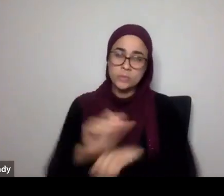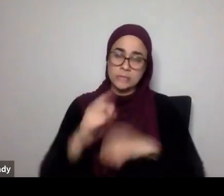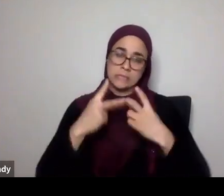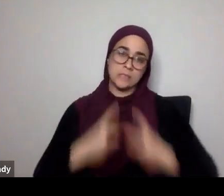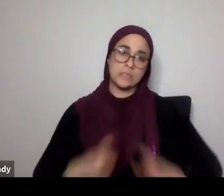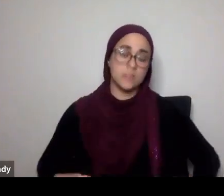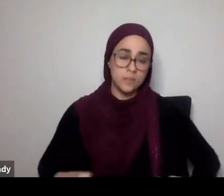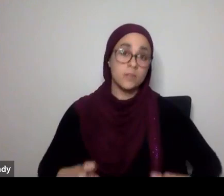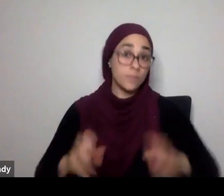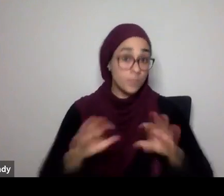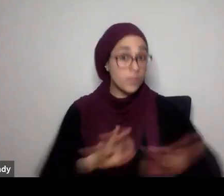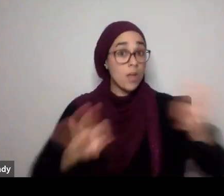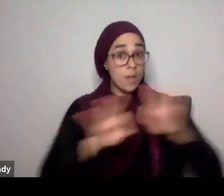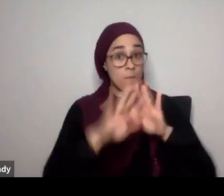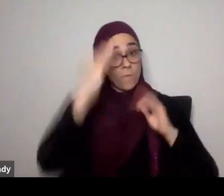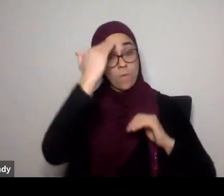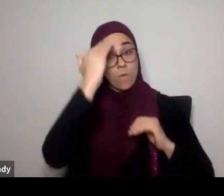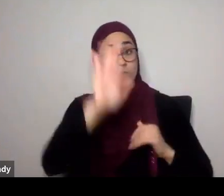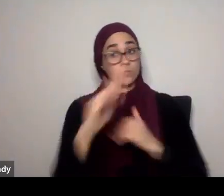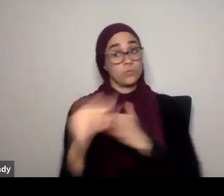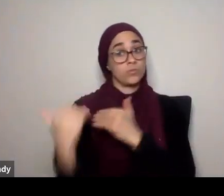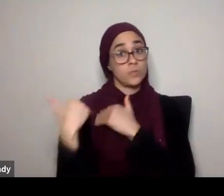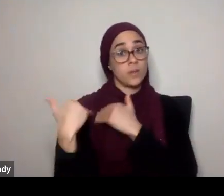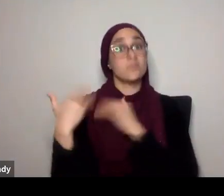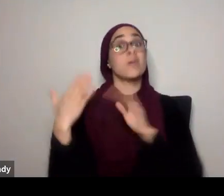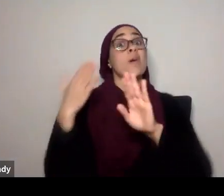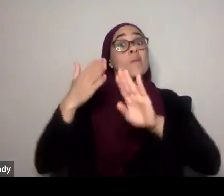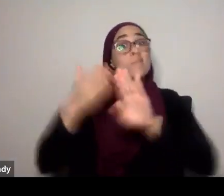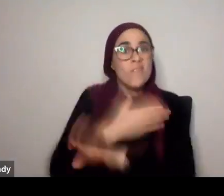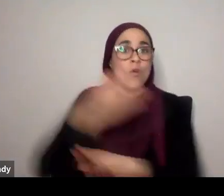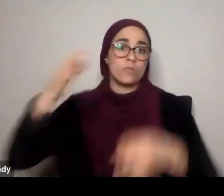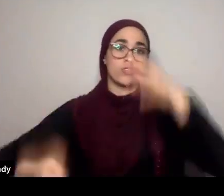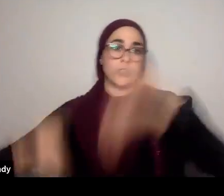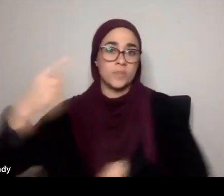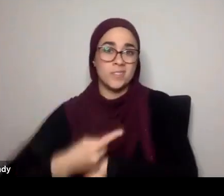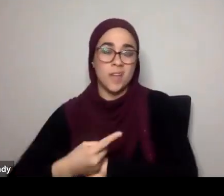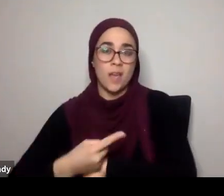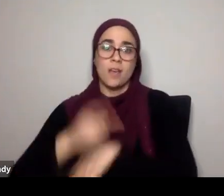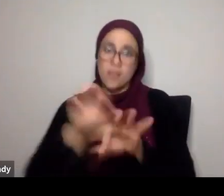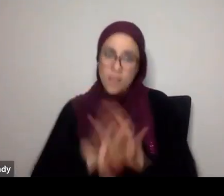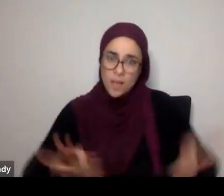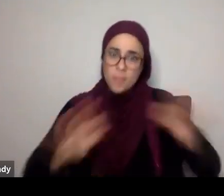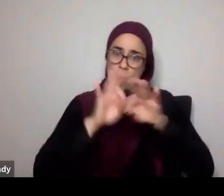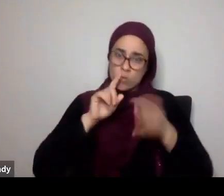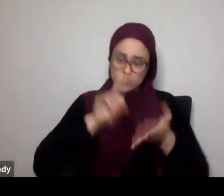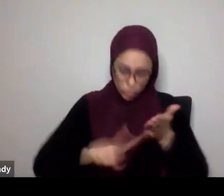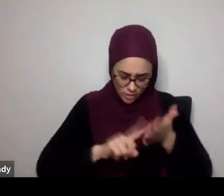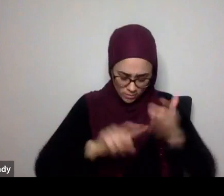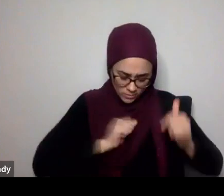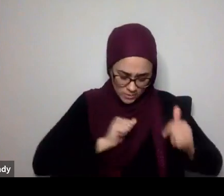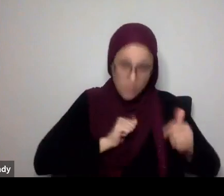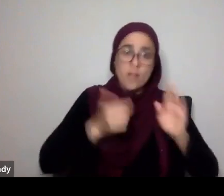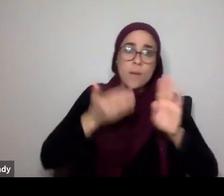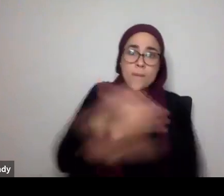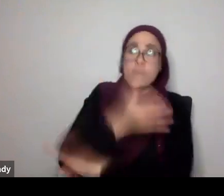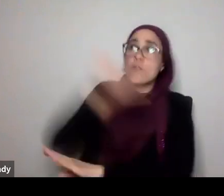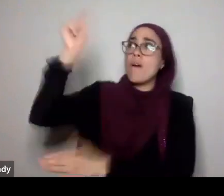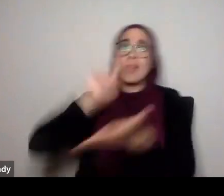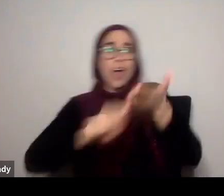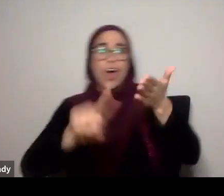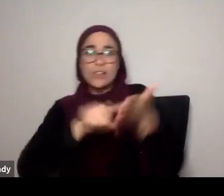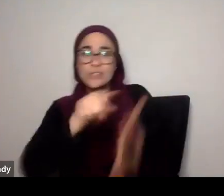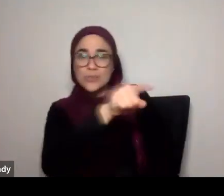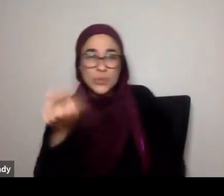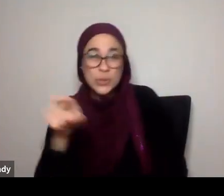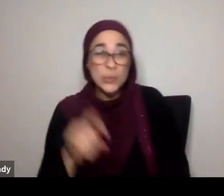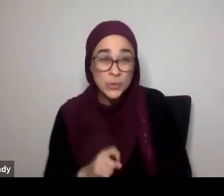hold yourselves accountable, before you're held accountable, audit yourself, before you're forced to stand in front of an audit, with Allah subhanahu wa'ala, an auditor, with Allah